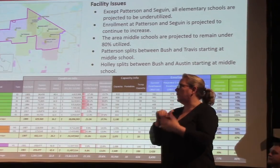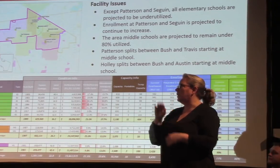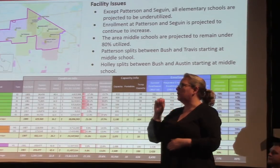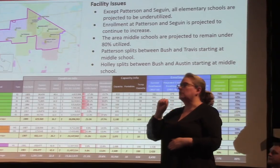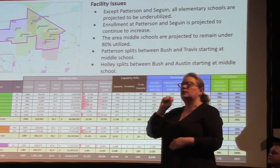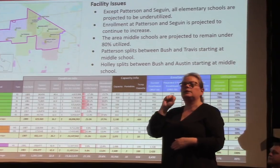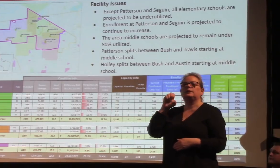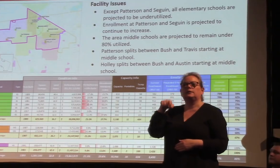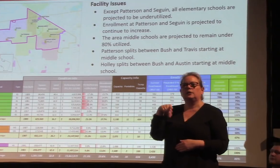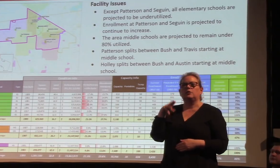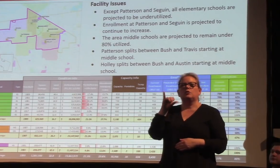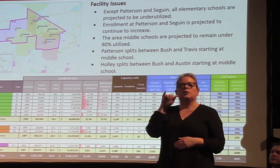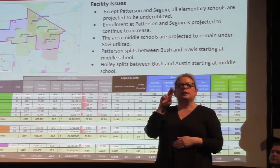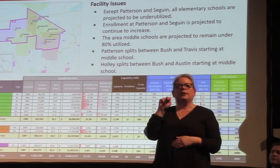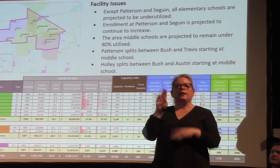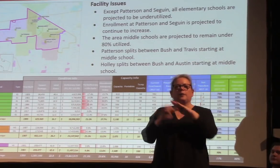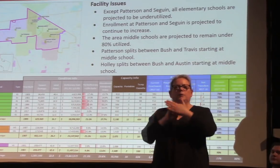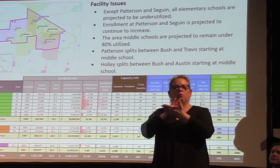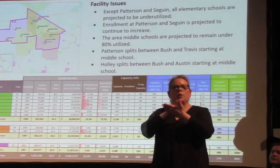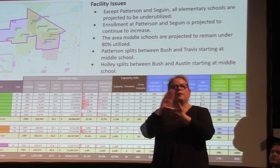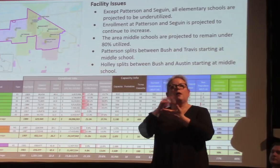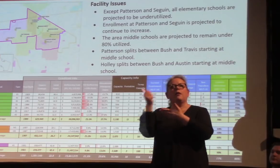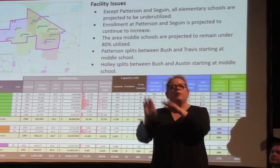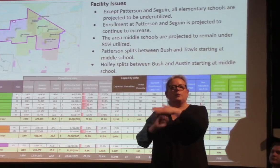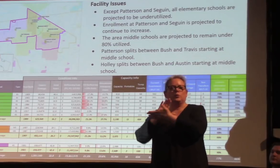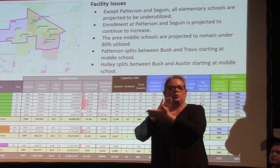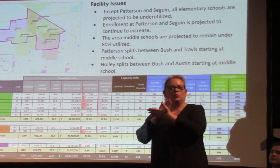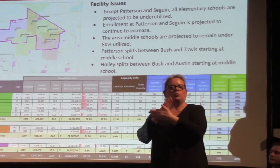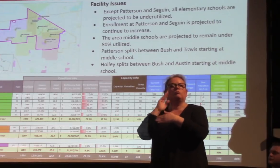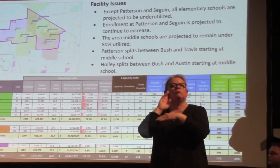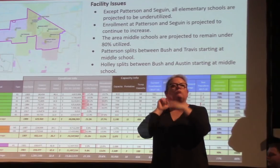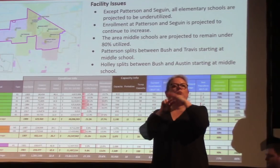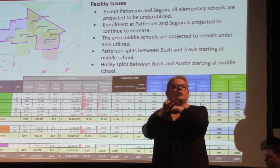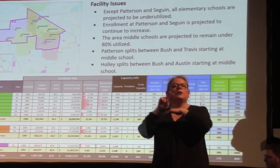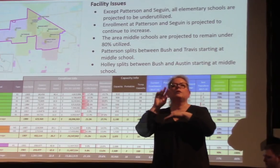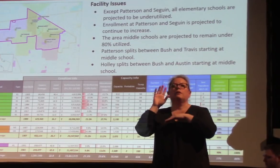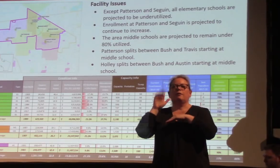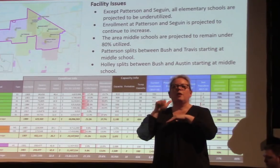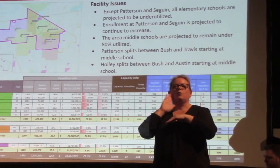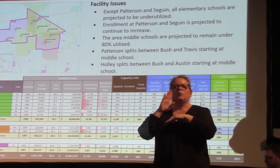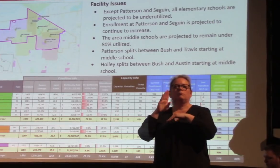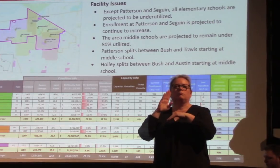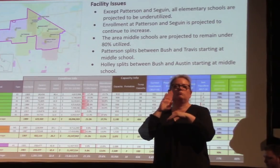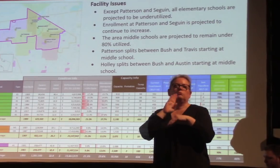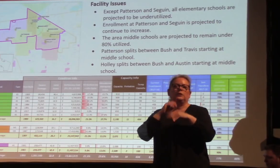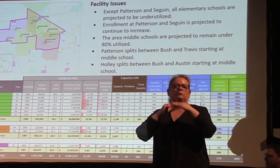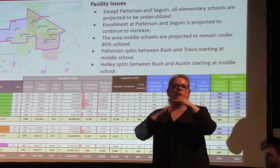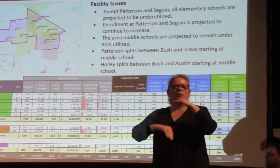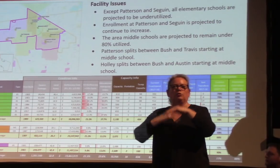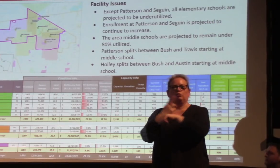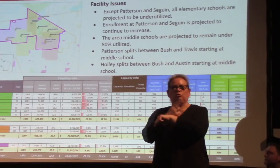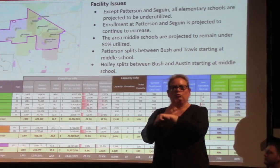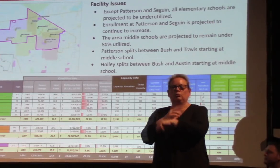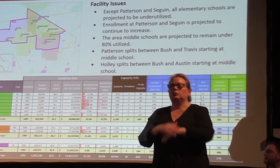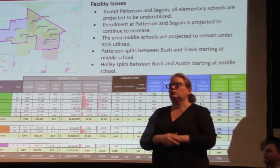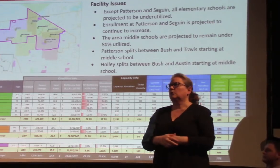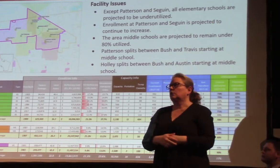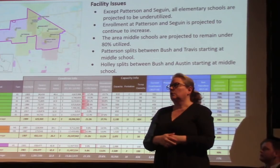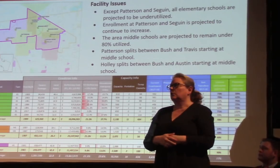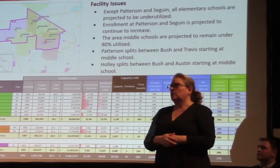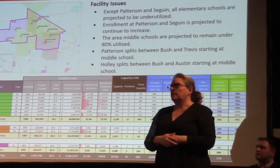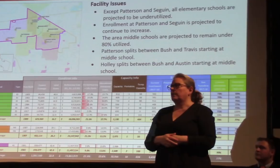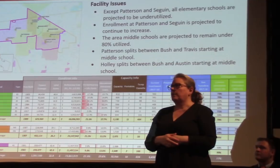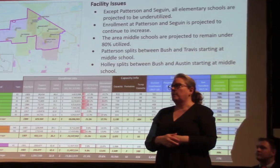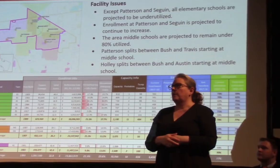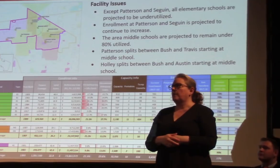projected to be underutilized. Enrollment at Patterson and Seguin is projected to continue to increase, but they stay below that 120%. But we just kind of